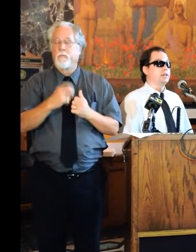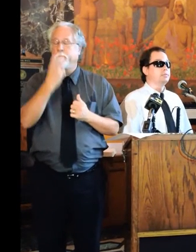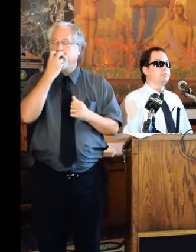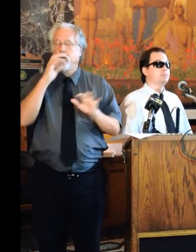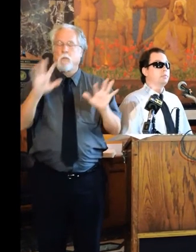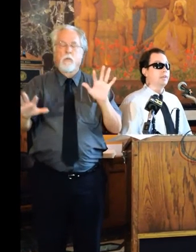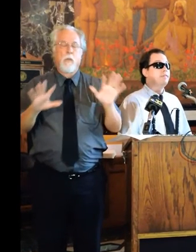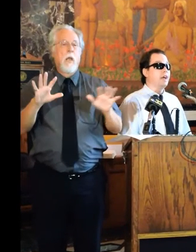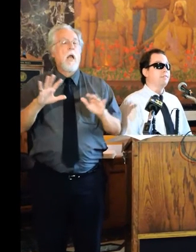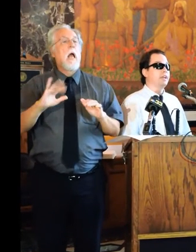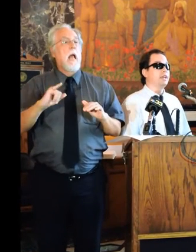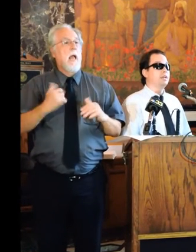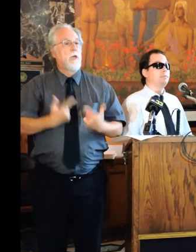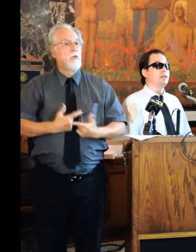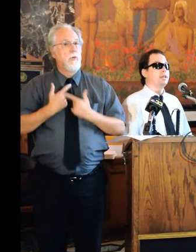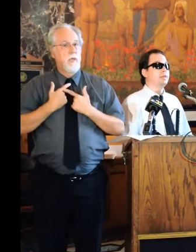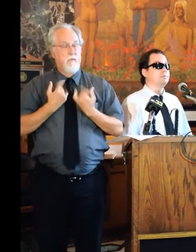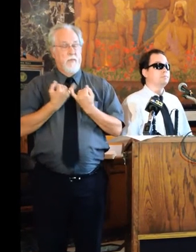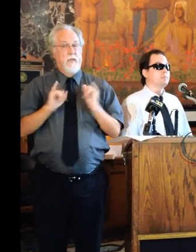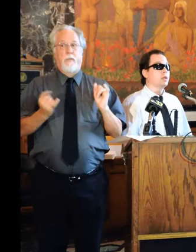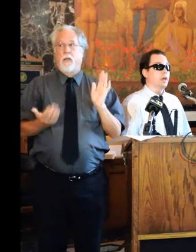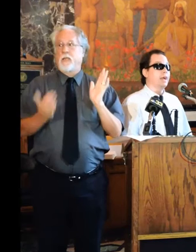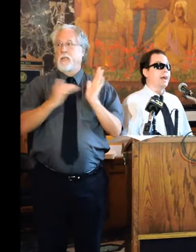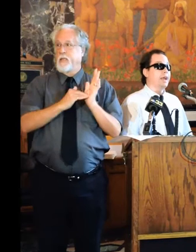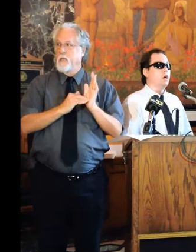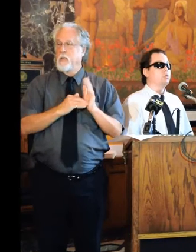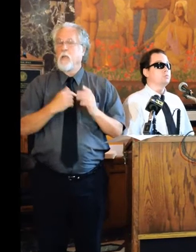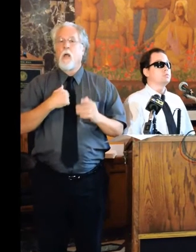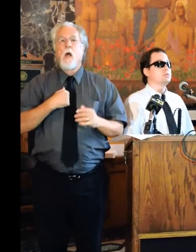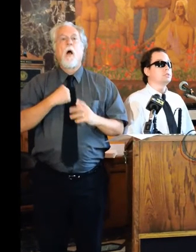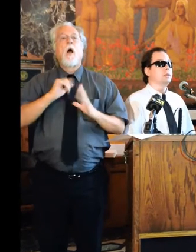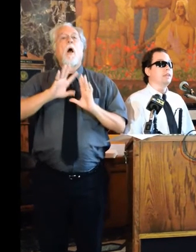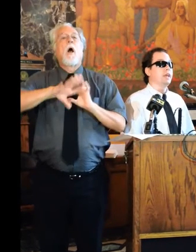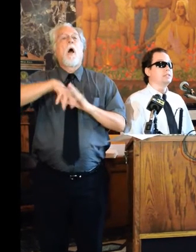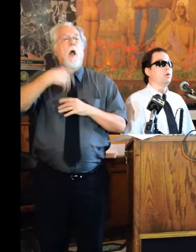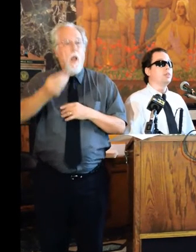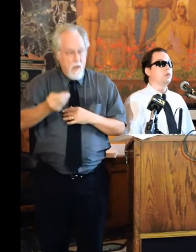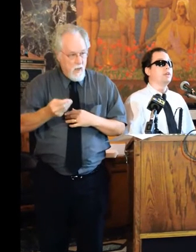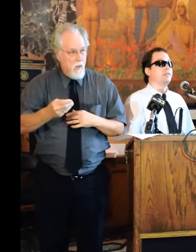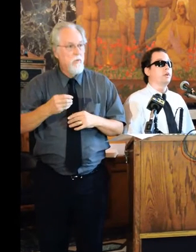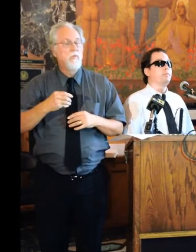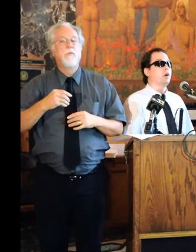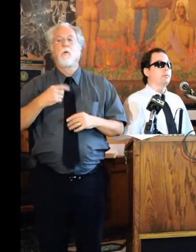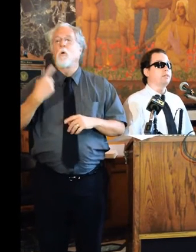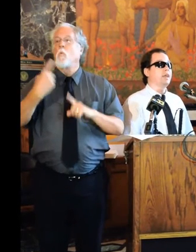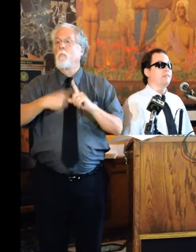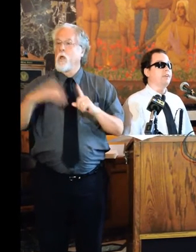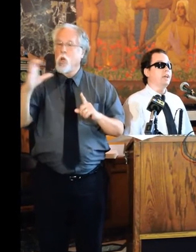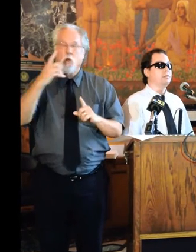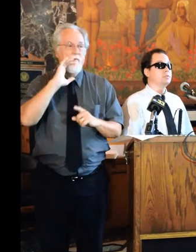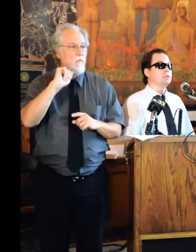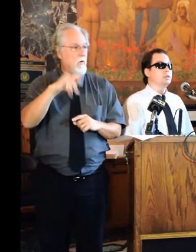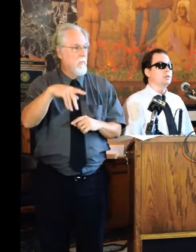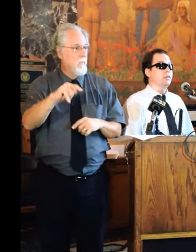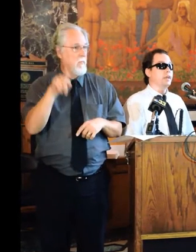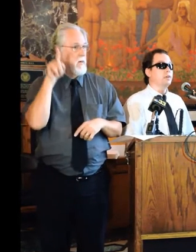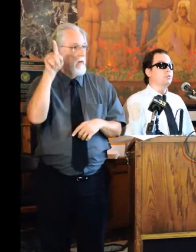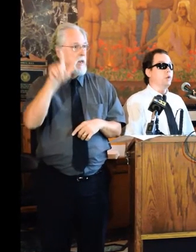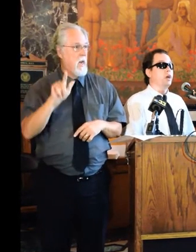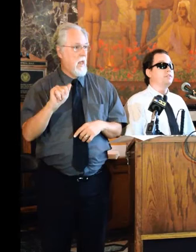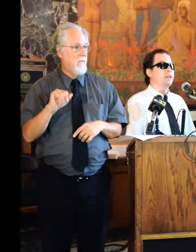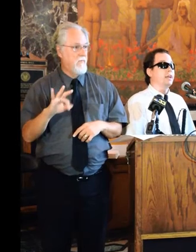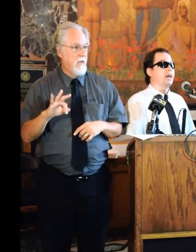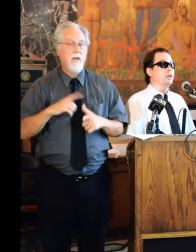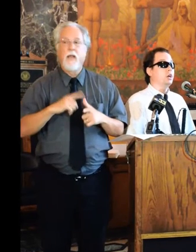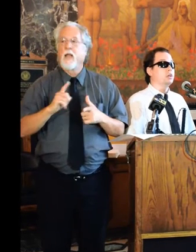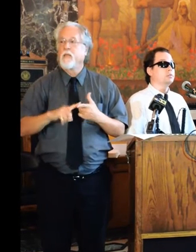how to live life again independently. I got out, spent the next month looking for an apartment in Lafayette, then